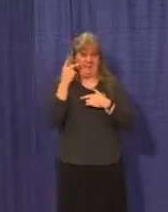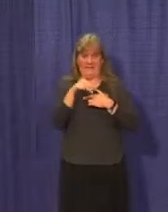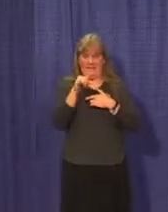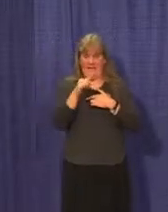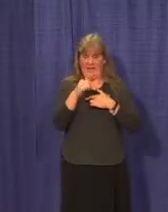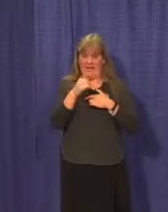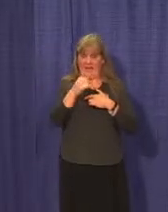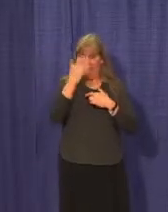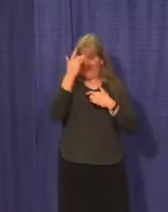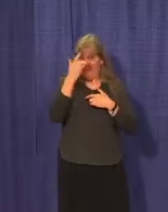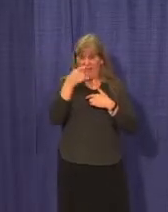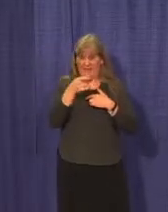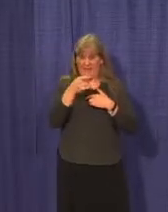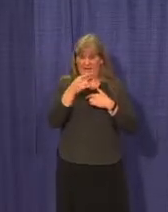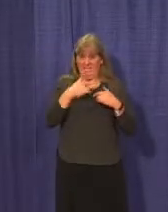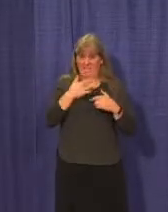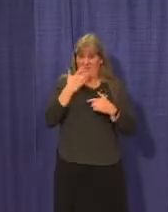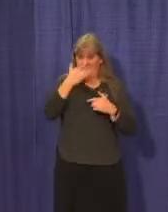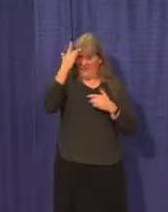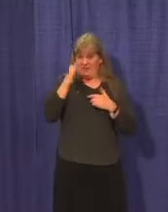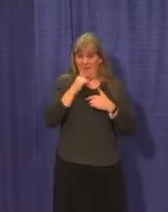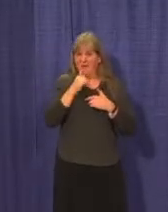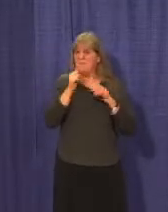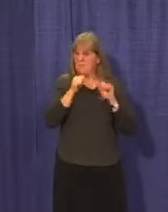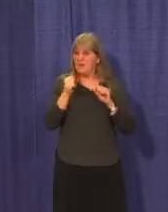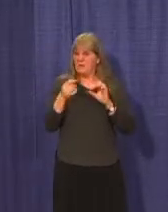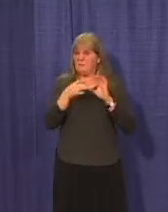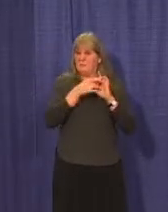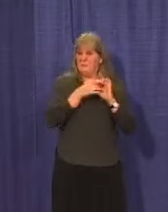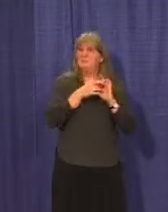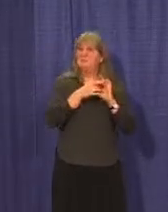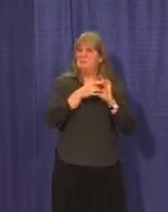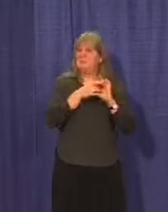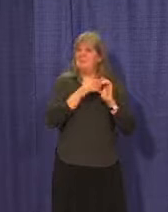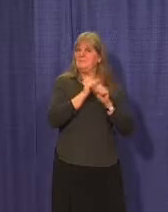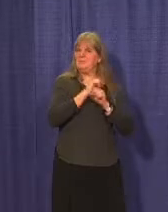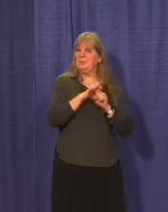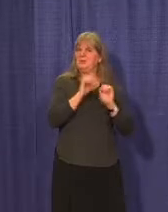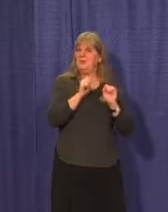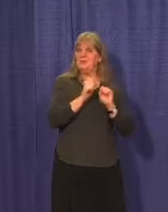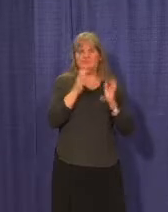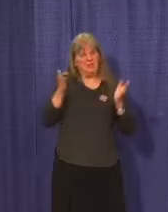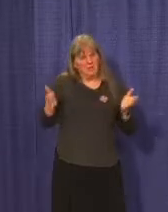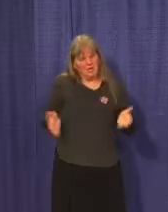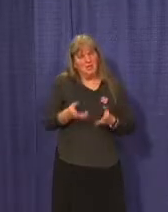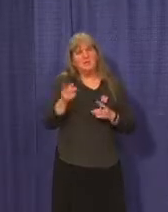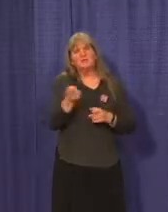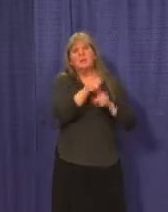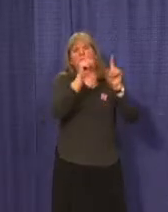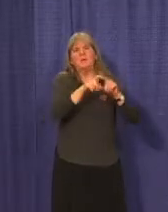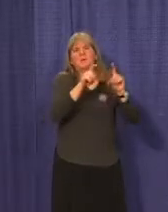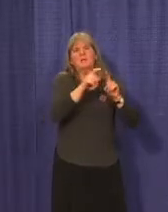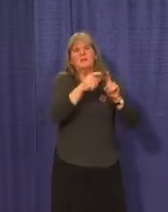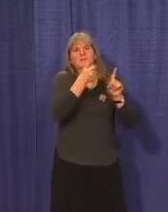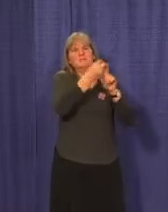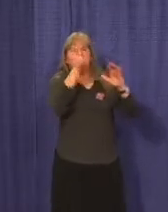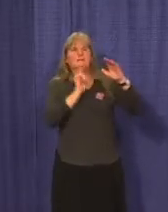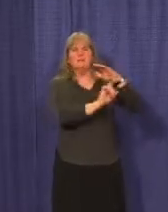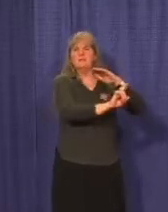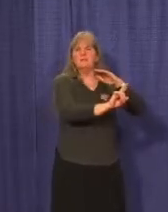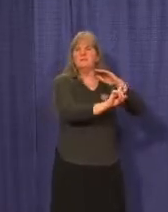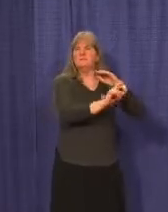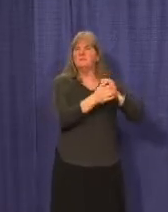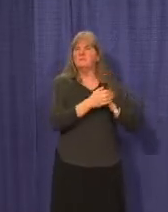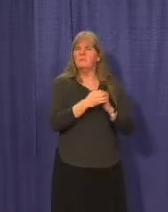of two or more, that's when we also, according to the traffic lights, really encourage testing and isolating away from others.